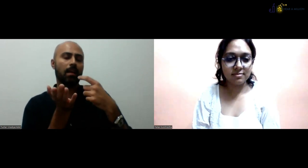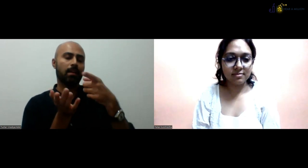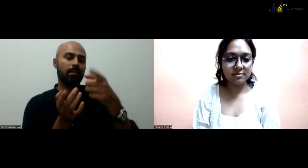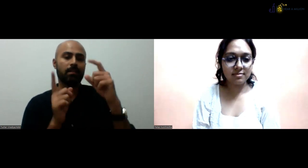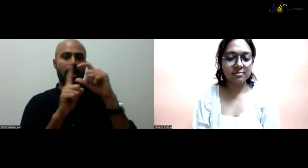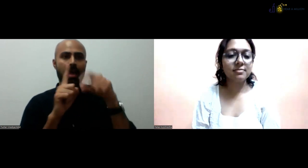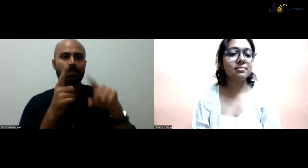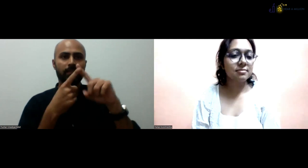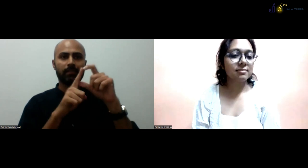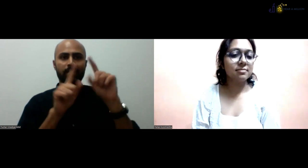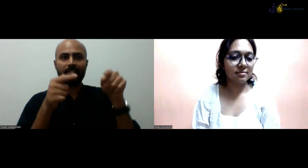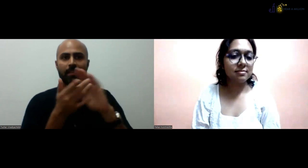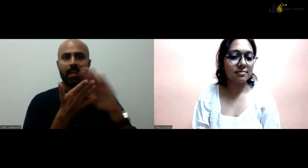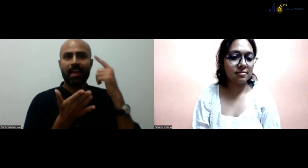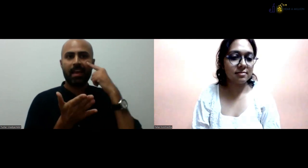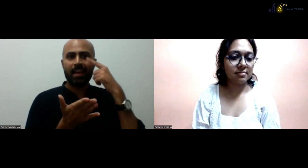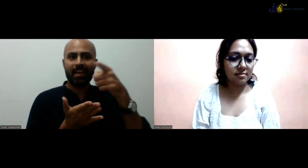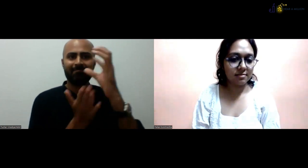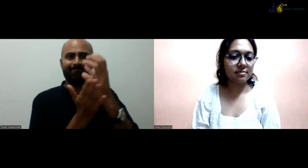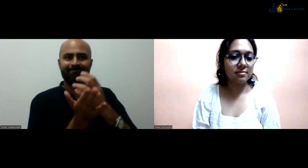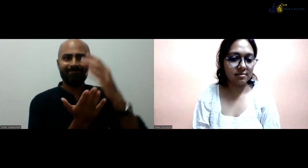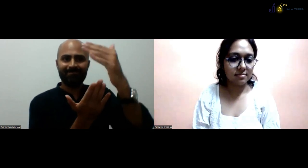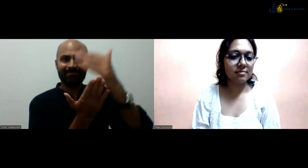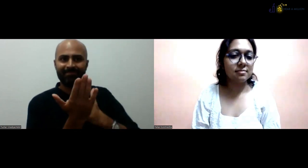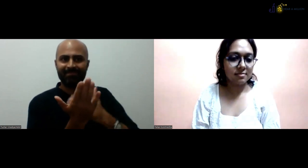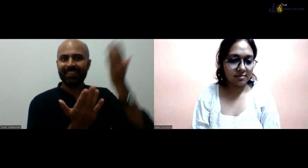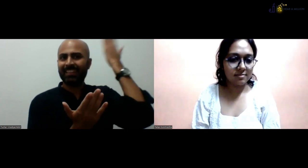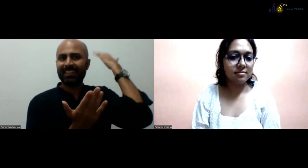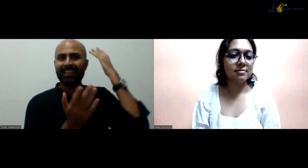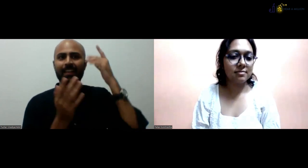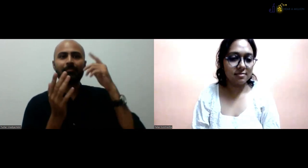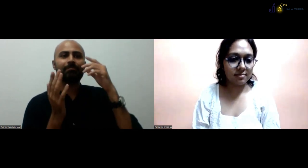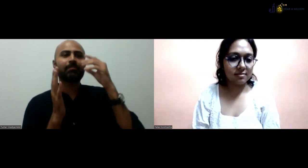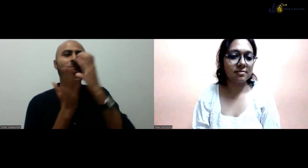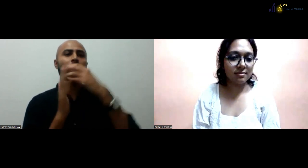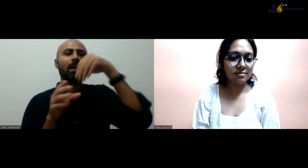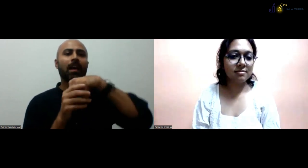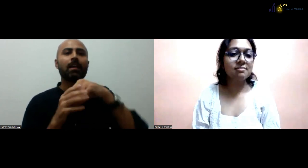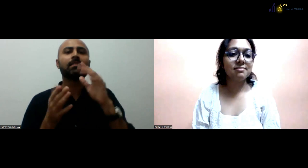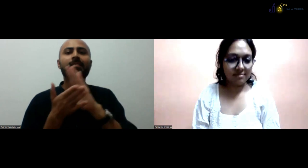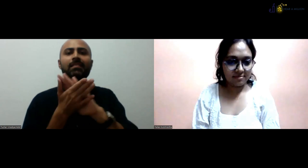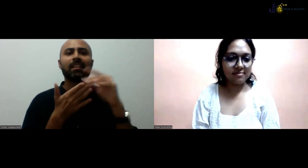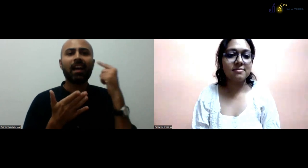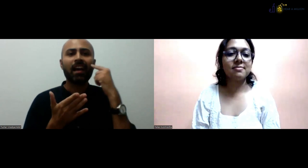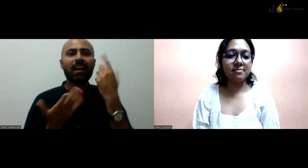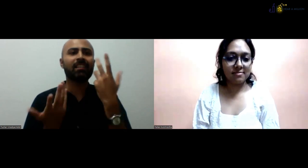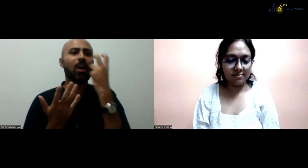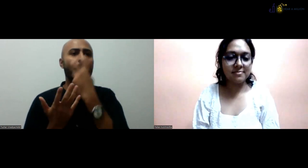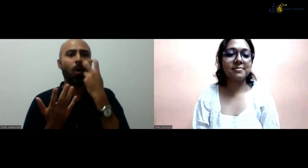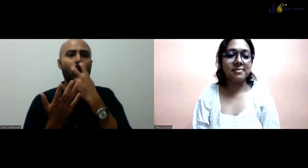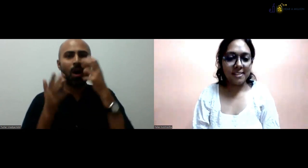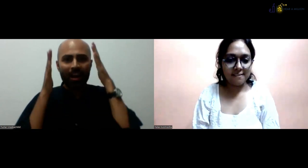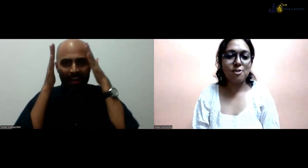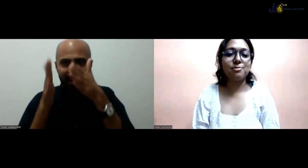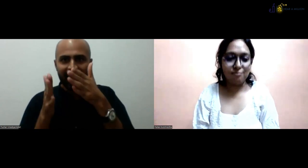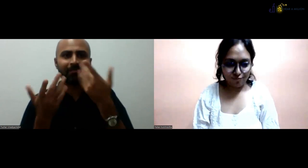So, I know that till the DTI-SL course, right? Earlier, we had the